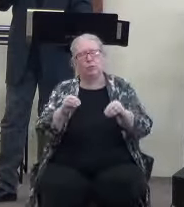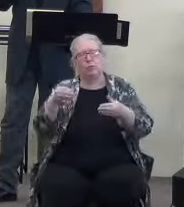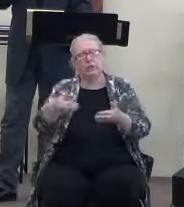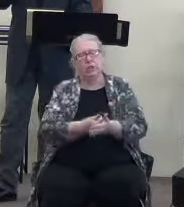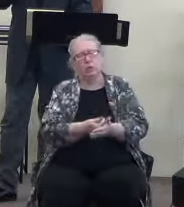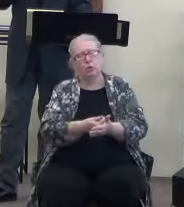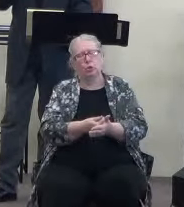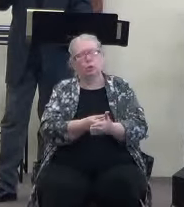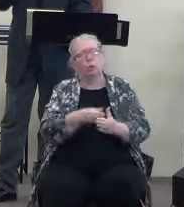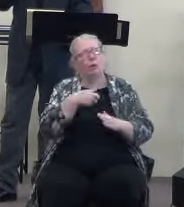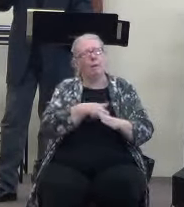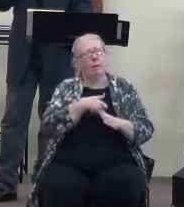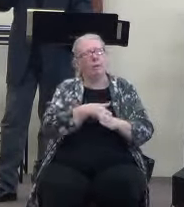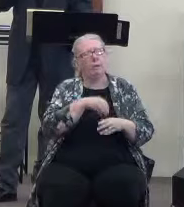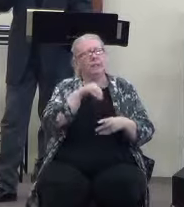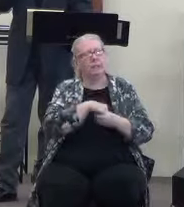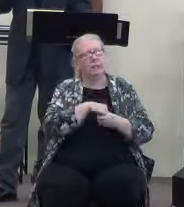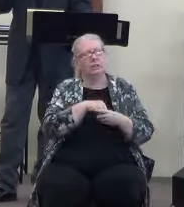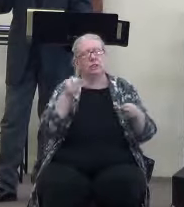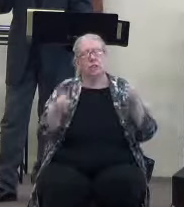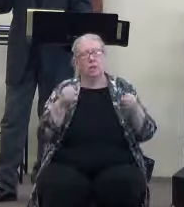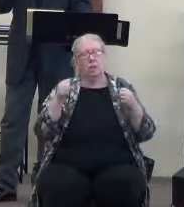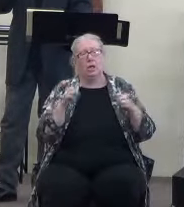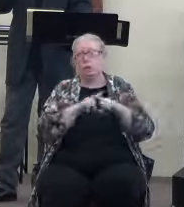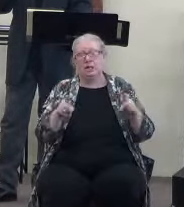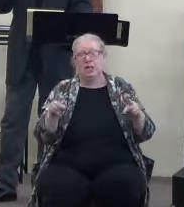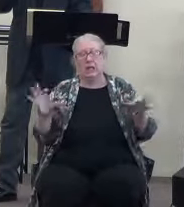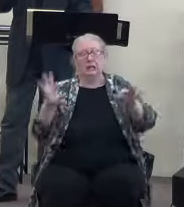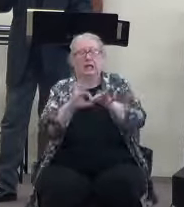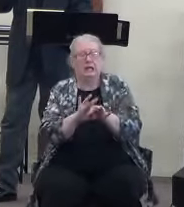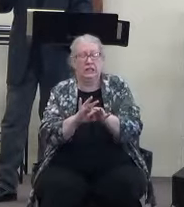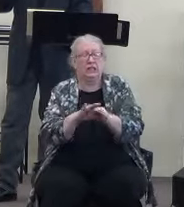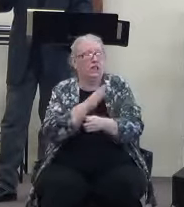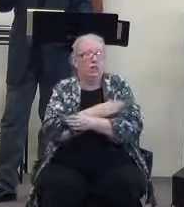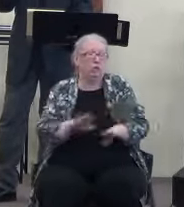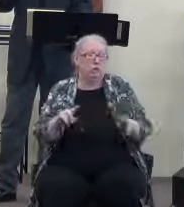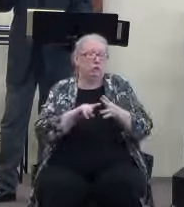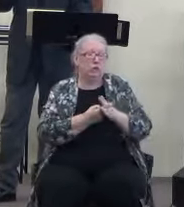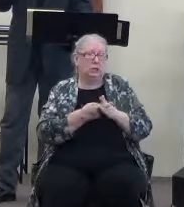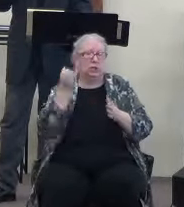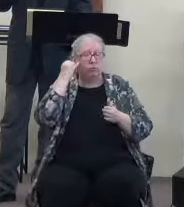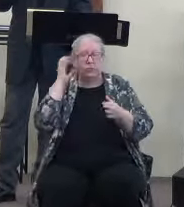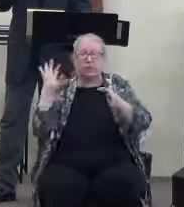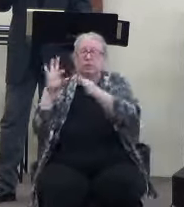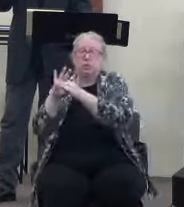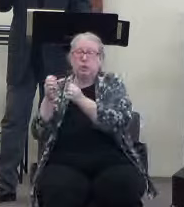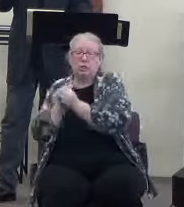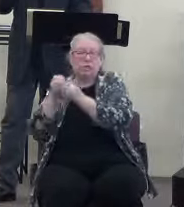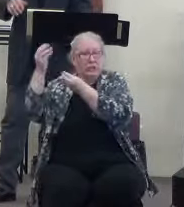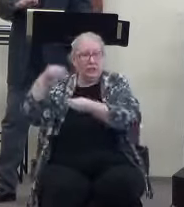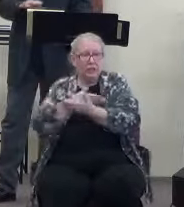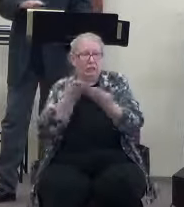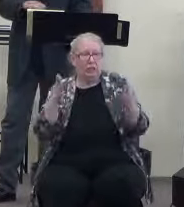never hooking the battery cables back up. It ain't going to start. If we're not hooked to the source, we don't have the